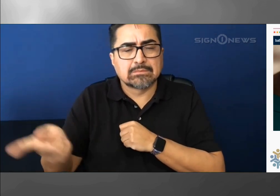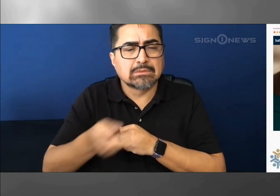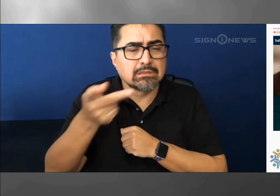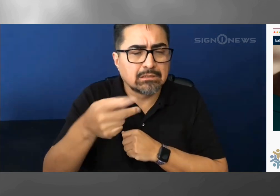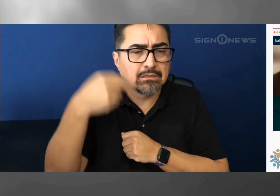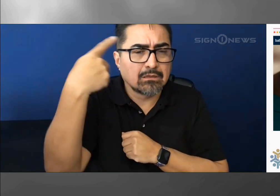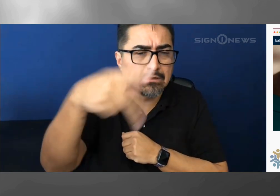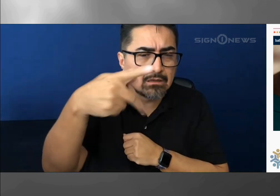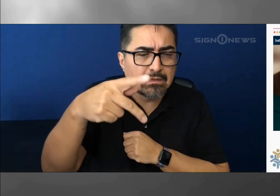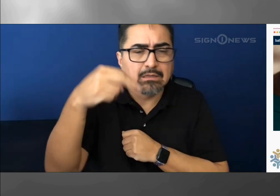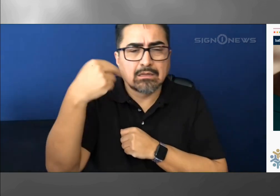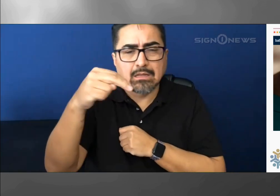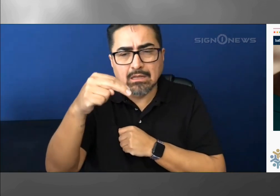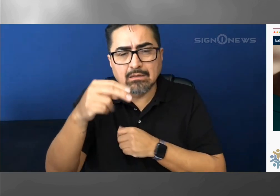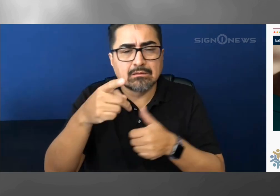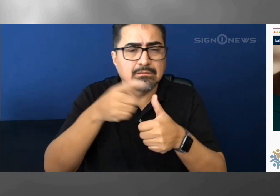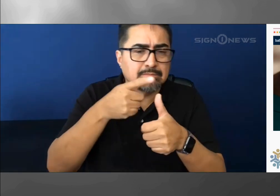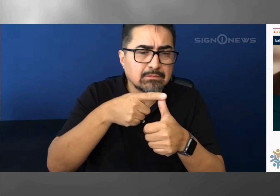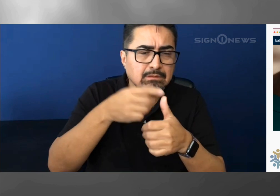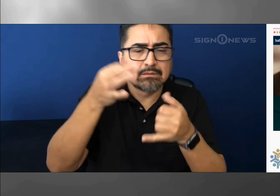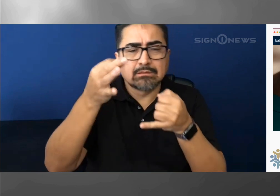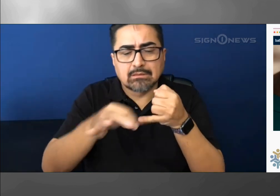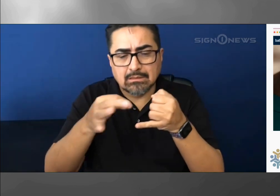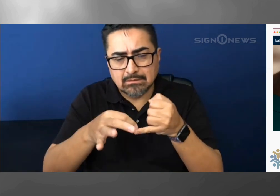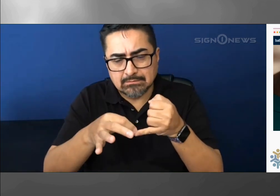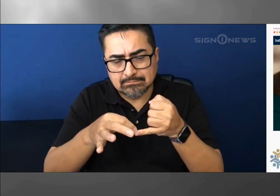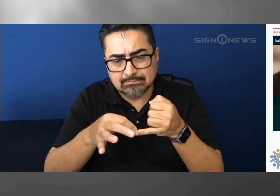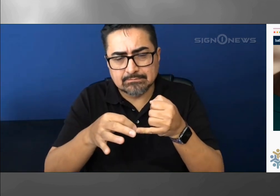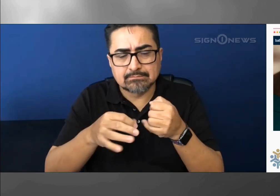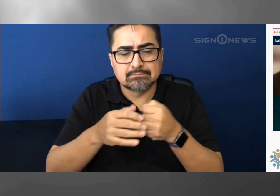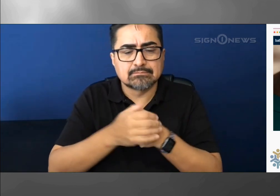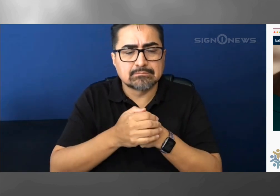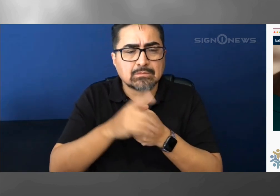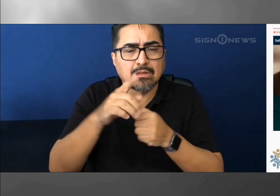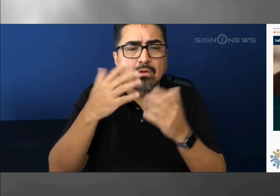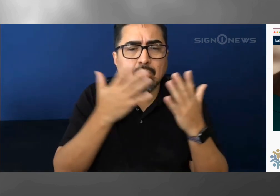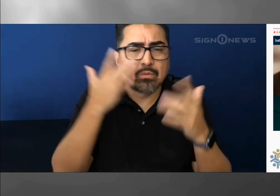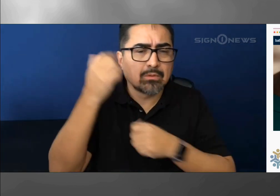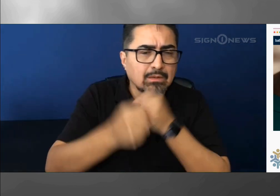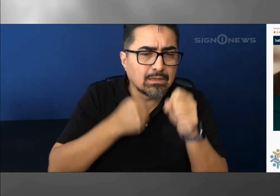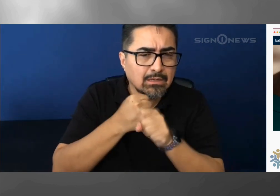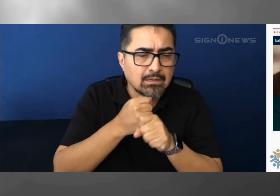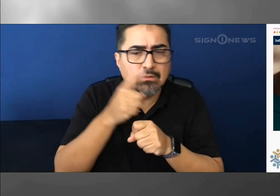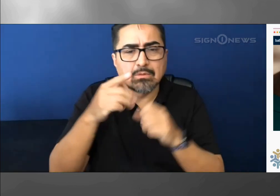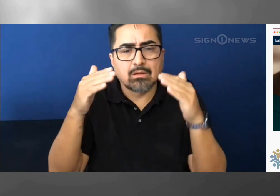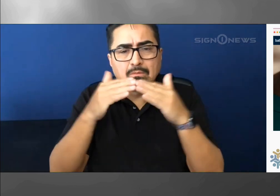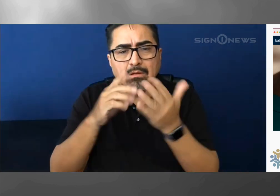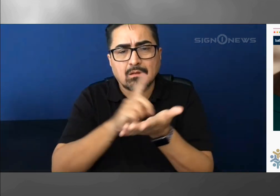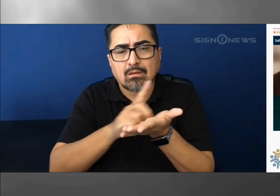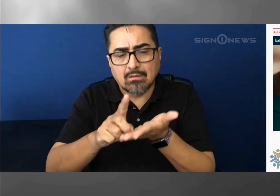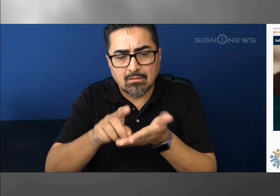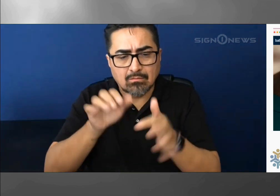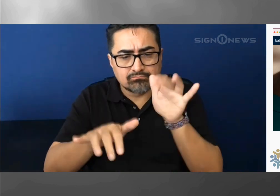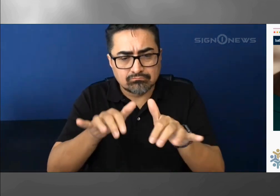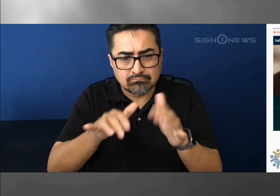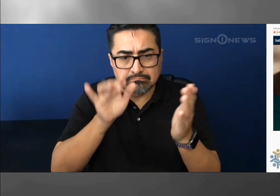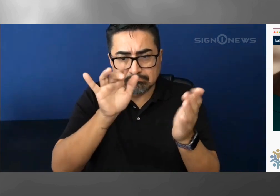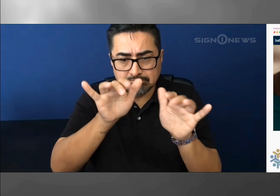.Ballottracks.net. The red side will ask